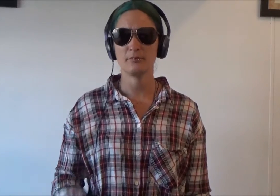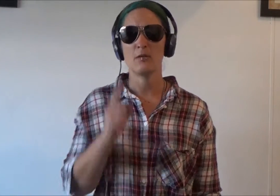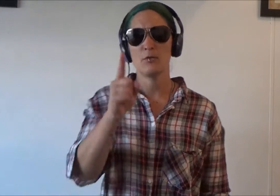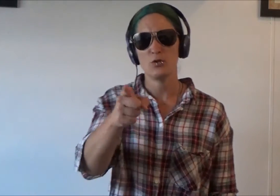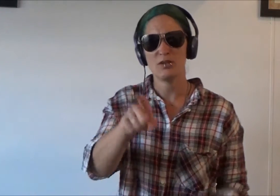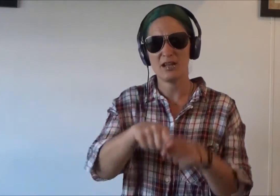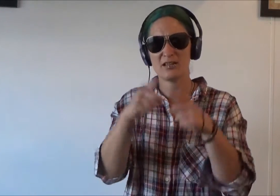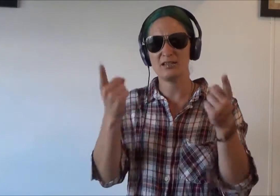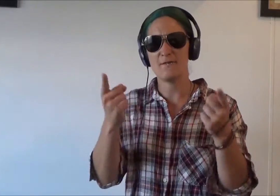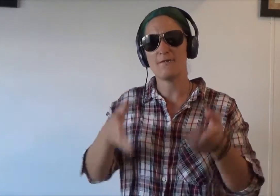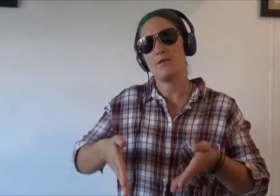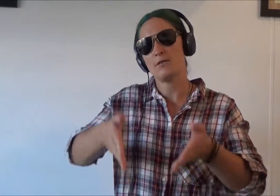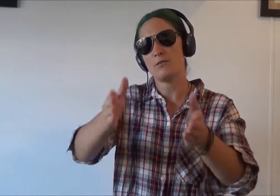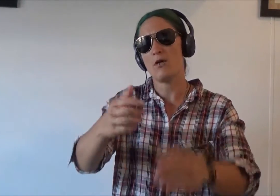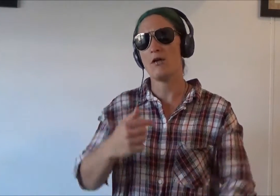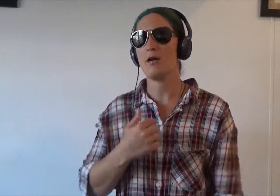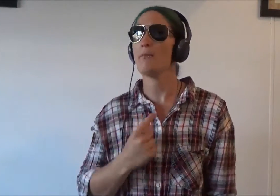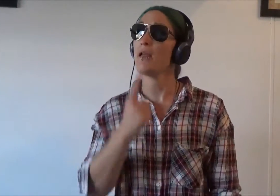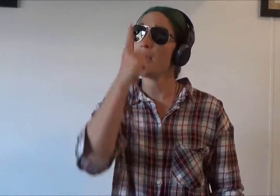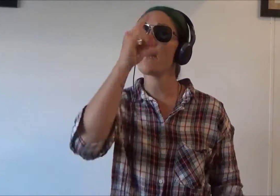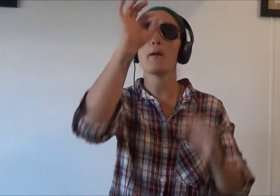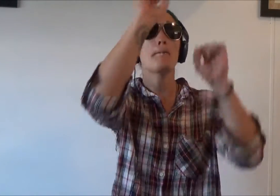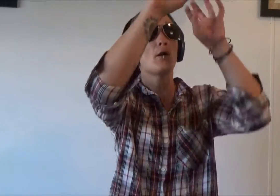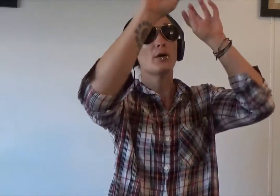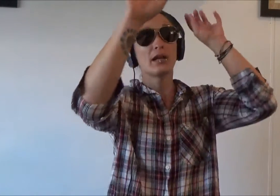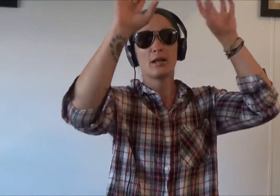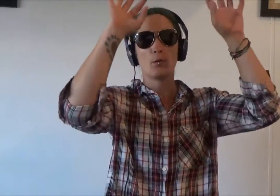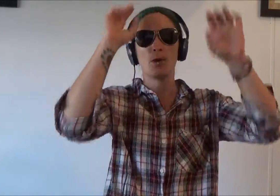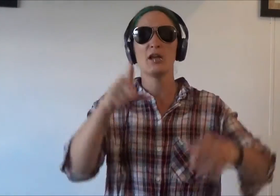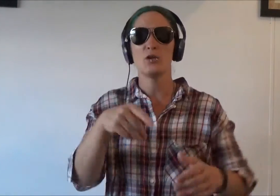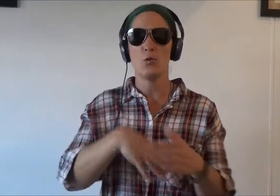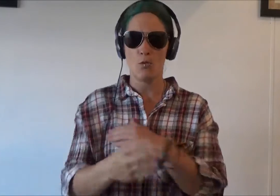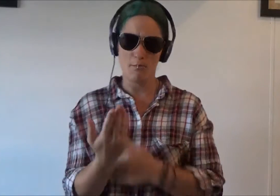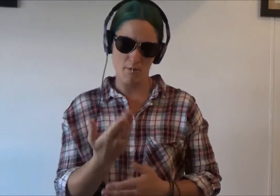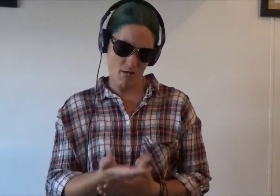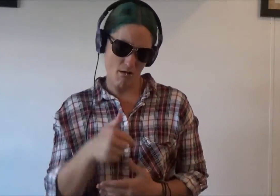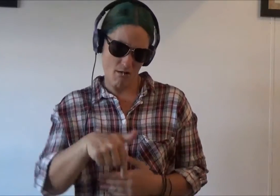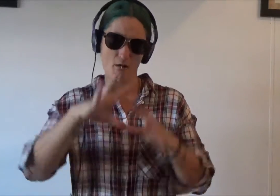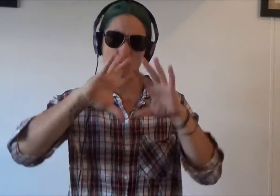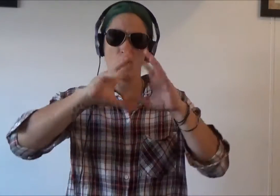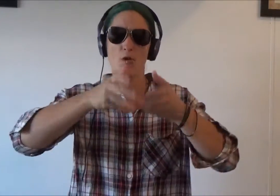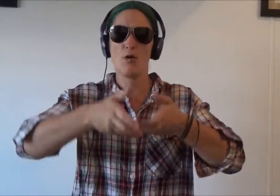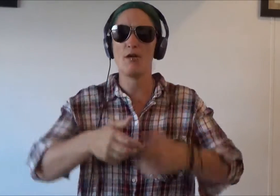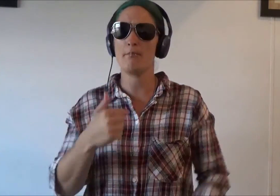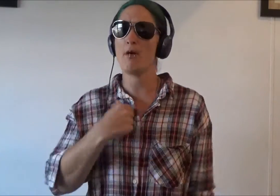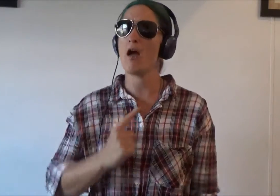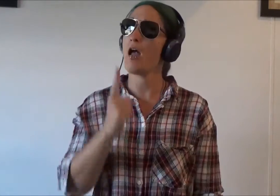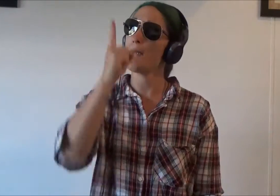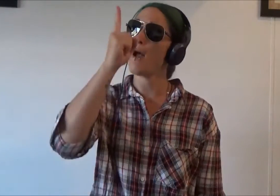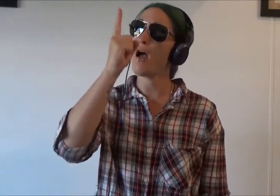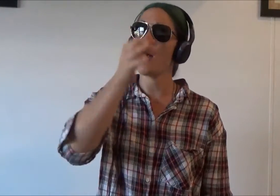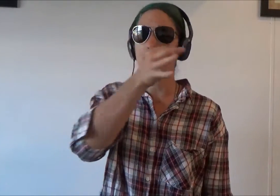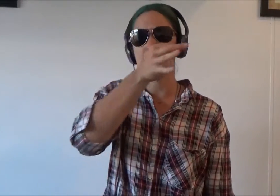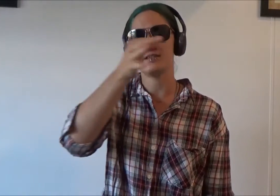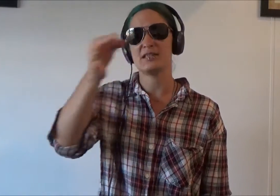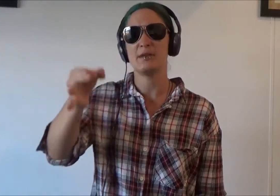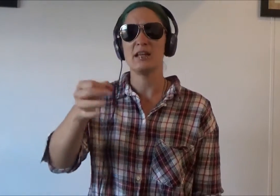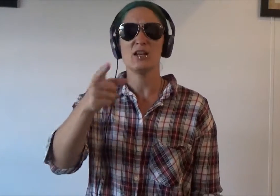You're on a different road, I'm in the Milky Way You want me down on Earth, but I am up in space